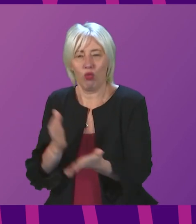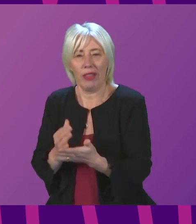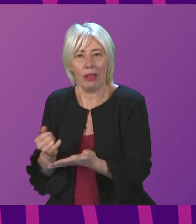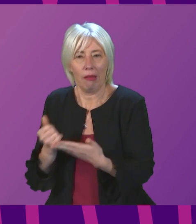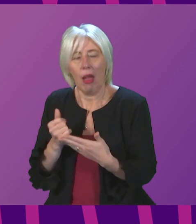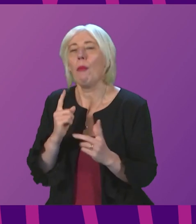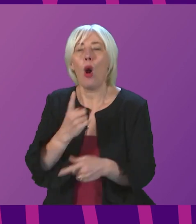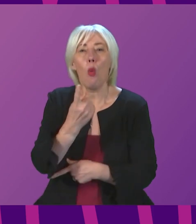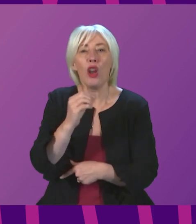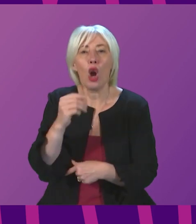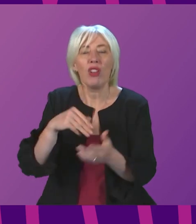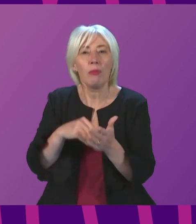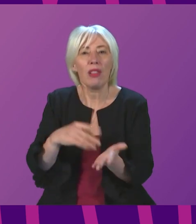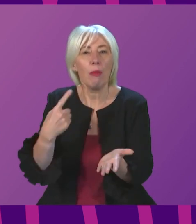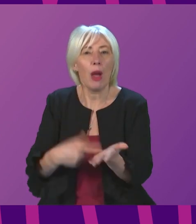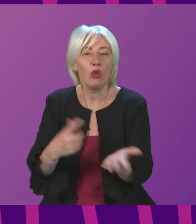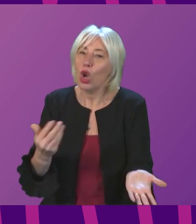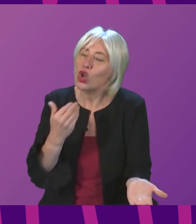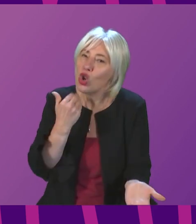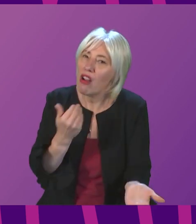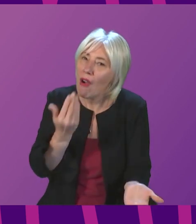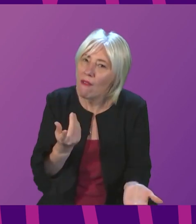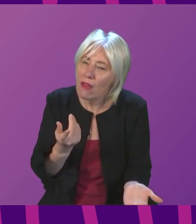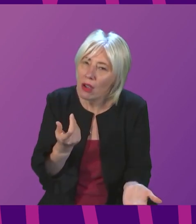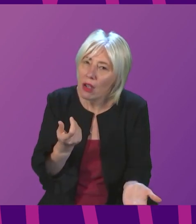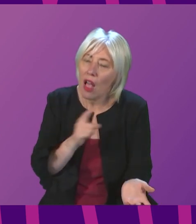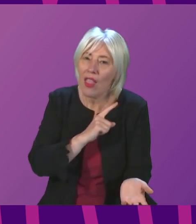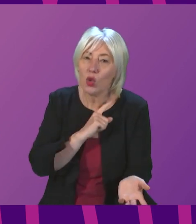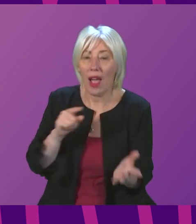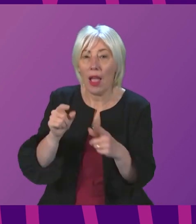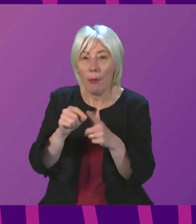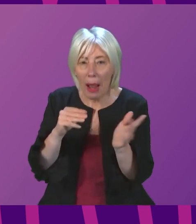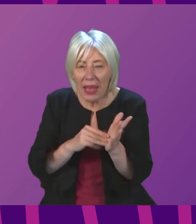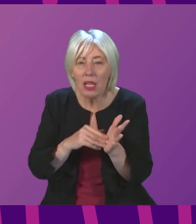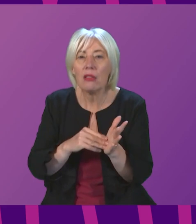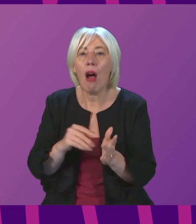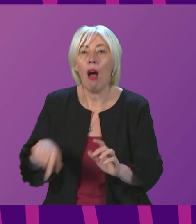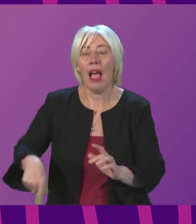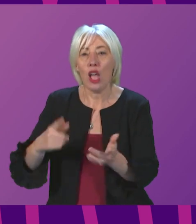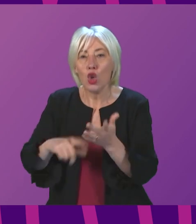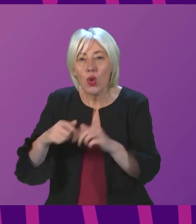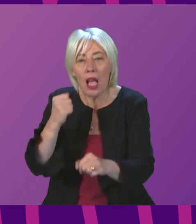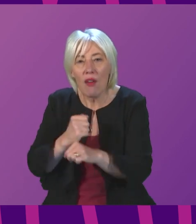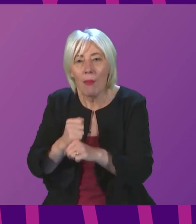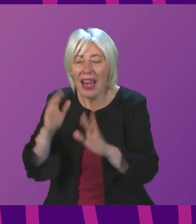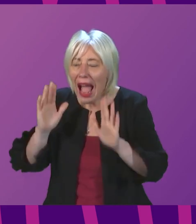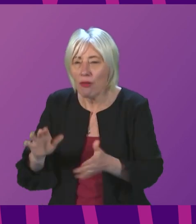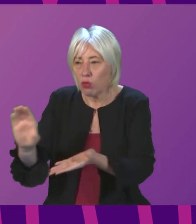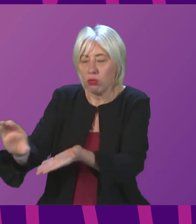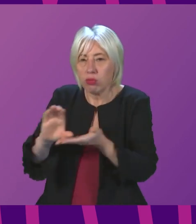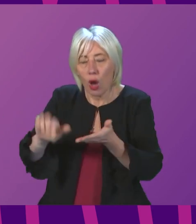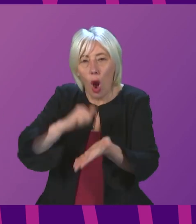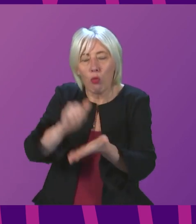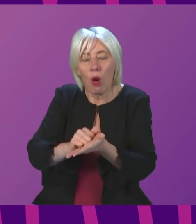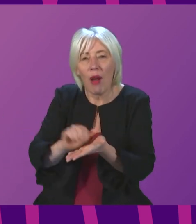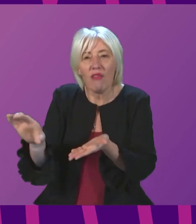is not enough for these businesses, which is why we need the Chancellor and the Prime Minister to do their jobs and to get proper financial support in